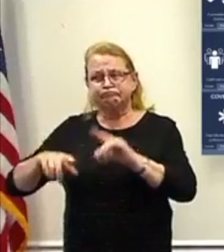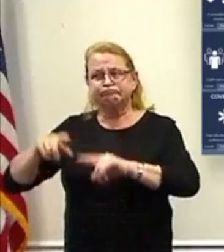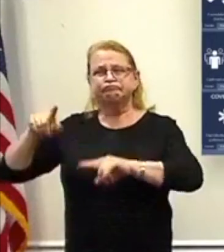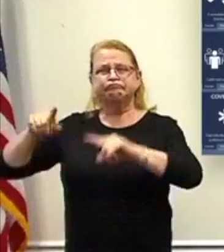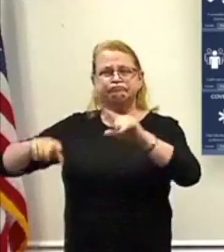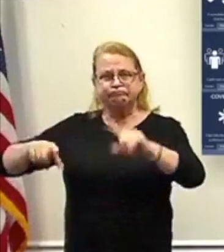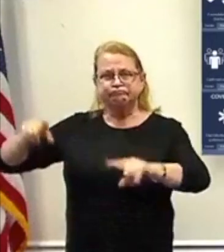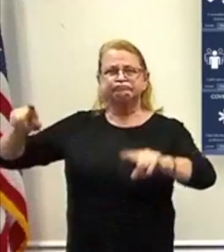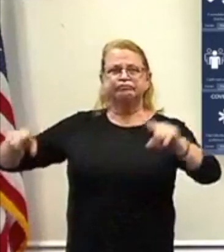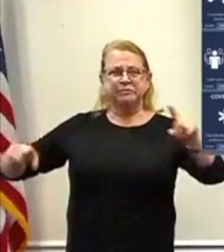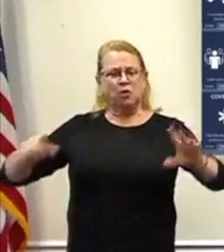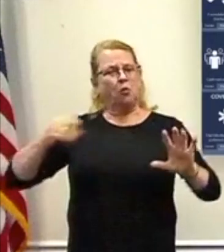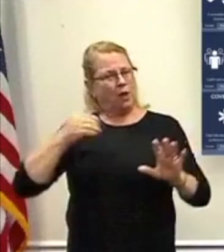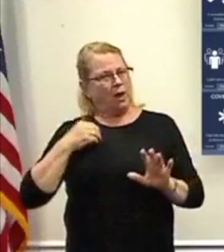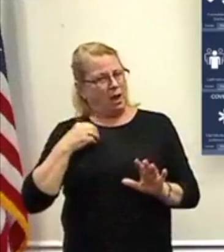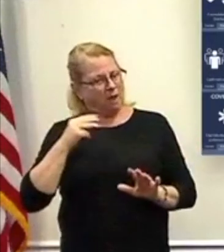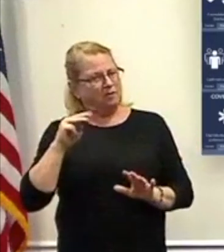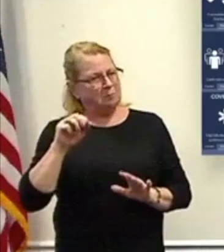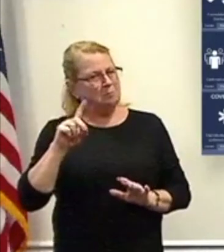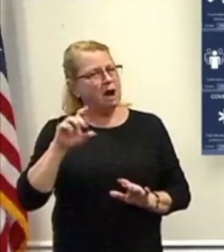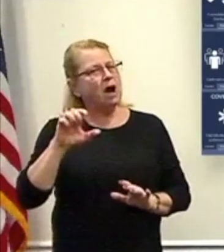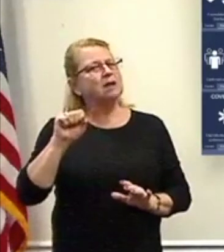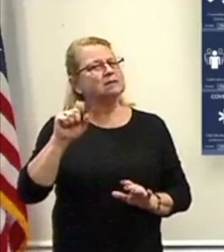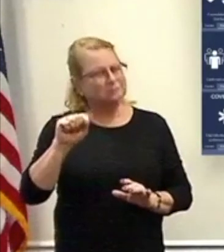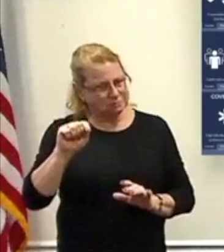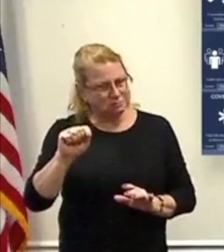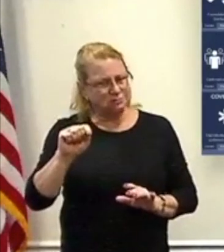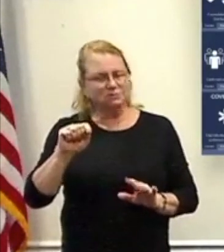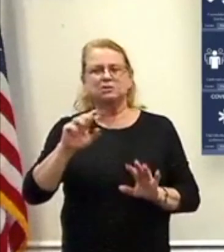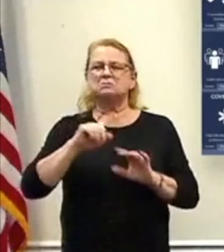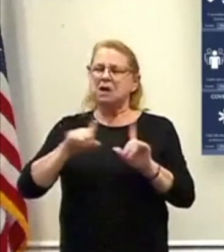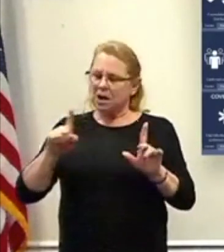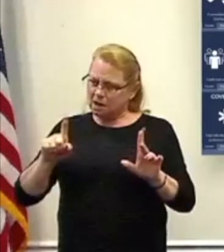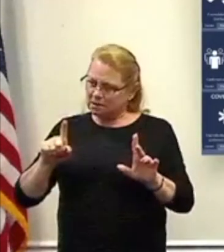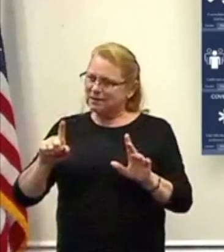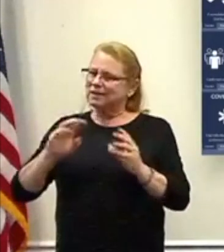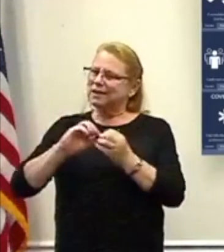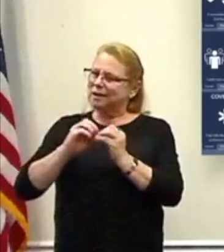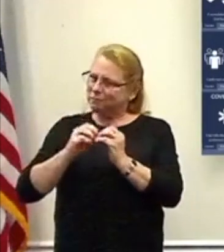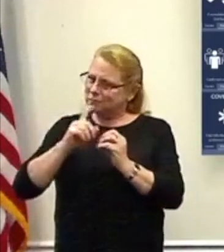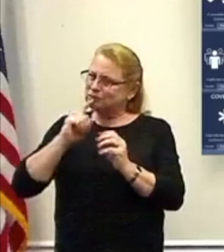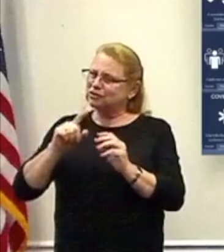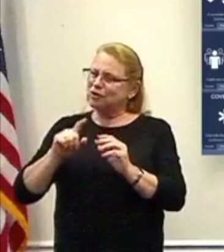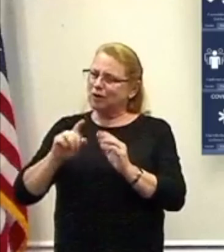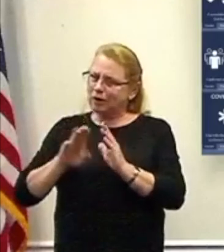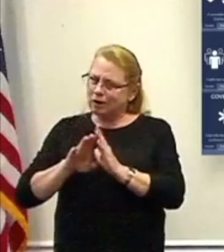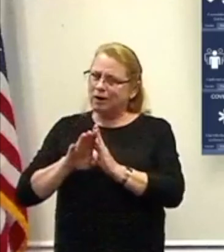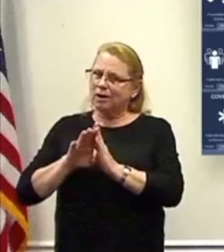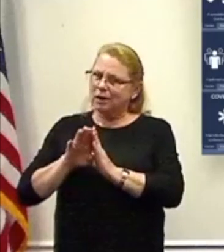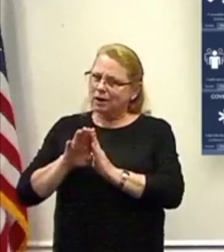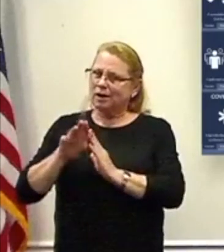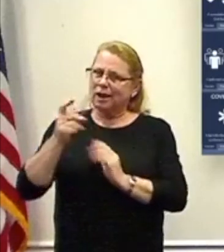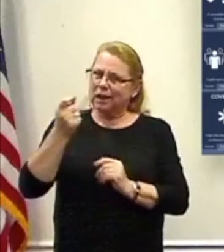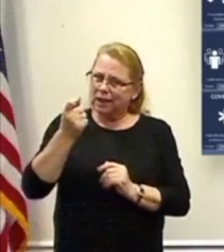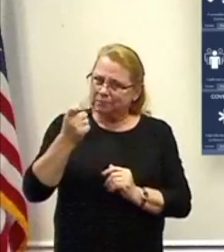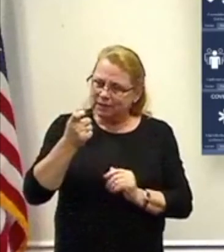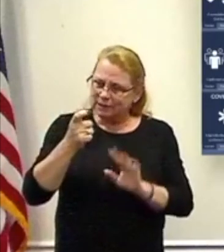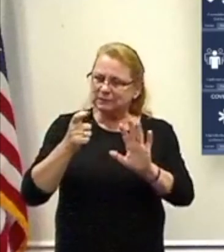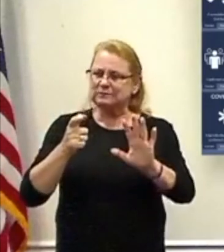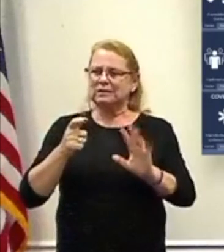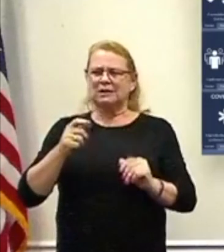a modest and likely continued uptick in cases. They're not showing the same degree of severity.